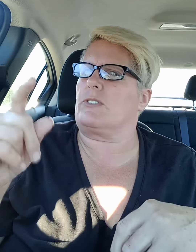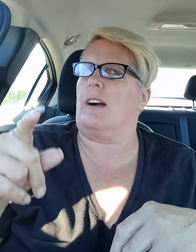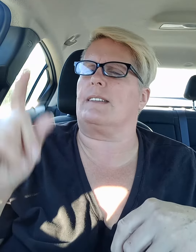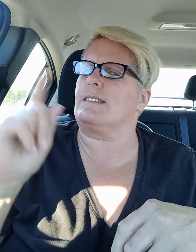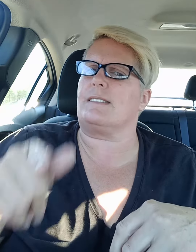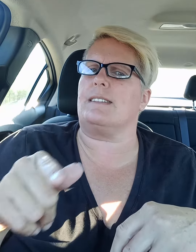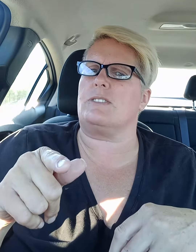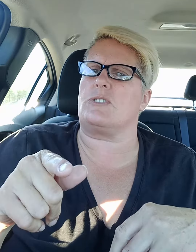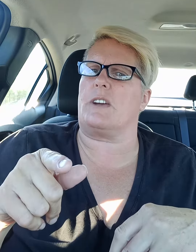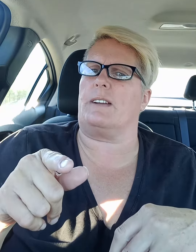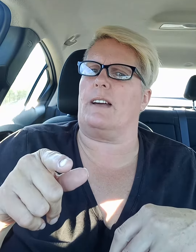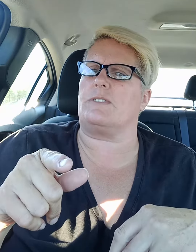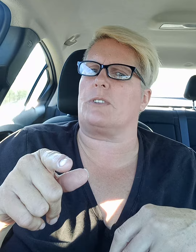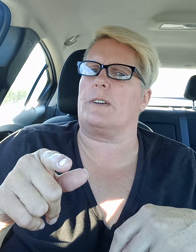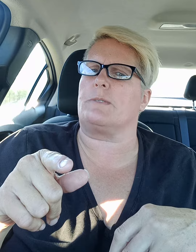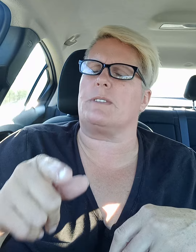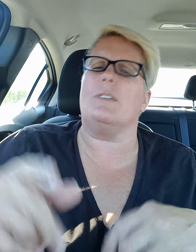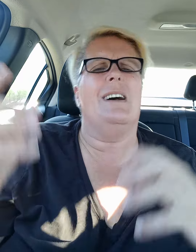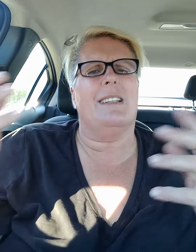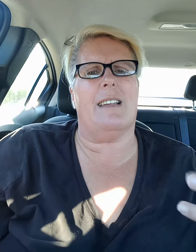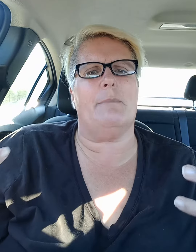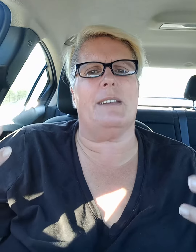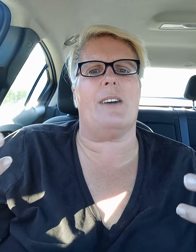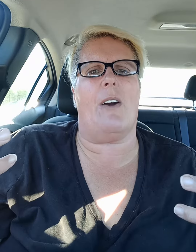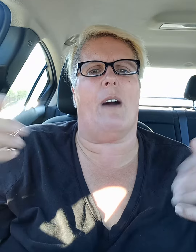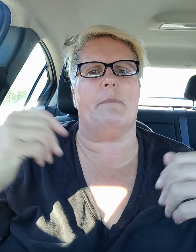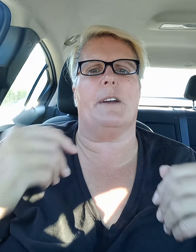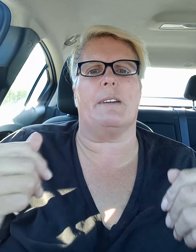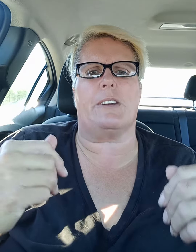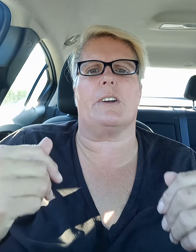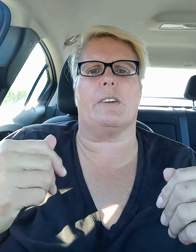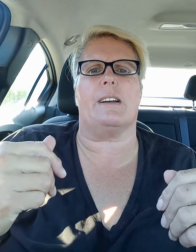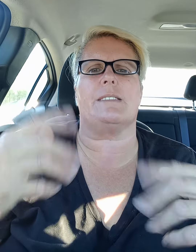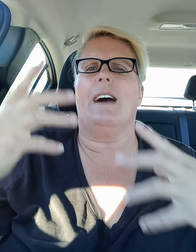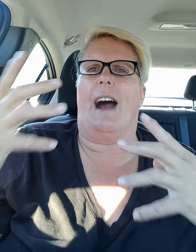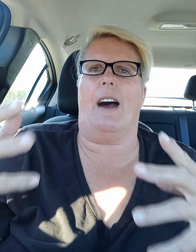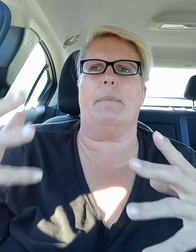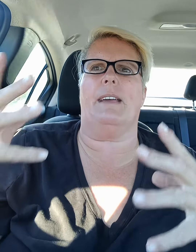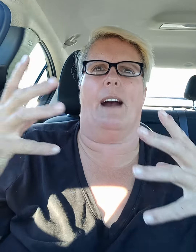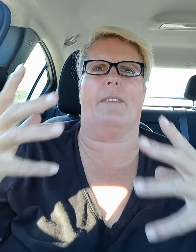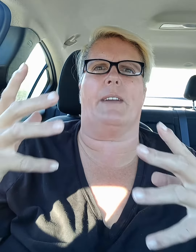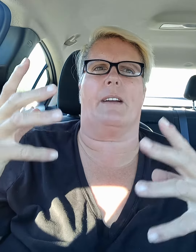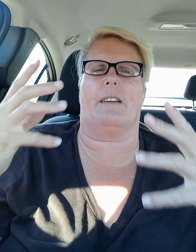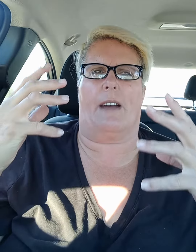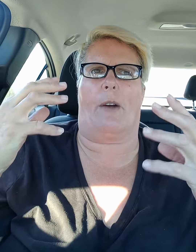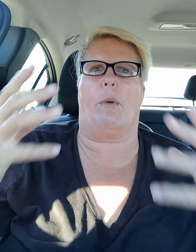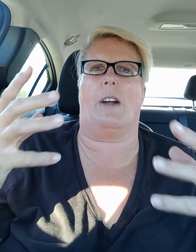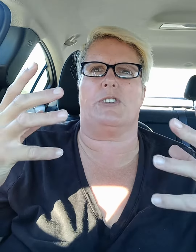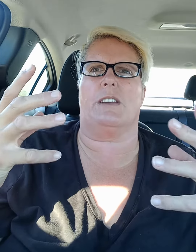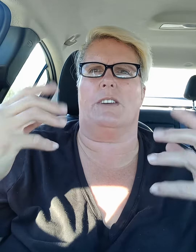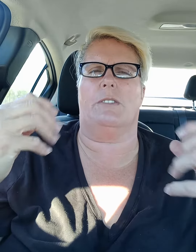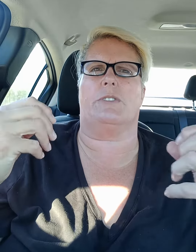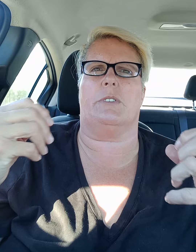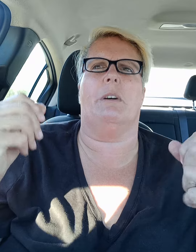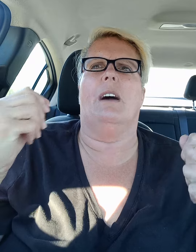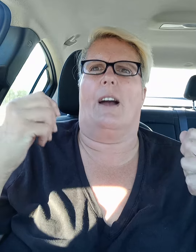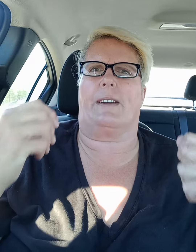truck this is Lisa sharing life stories with you let me know I'm very curious how many out there are watching YouTube are